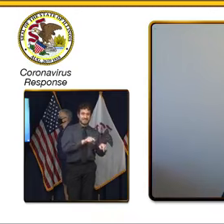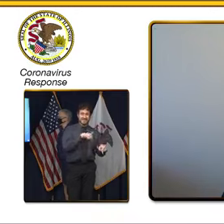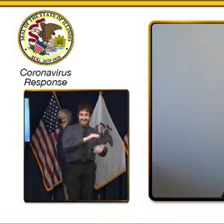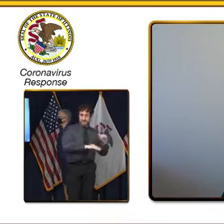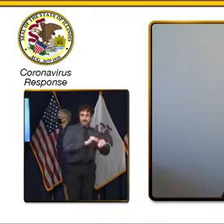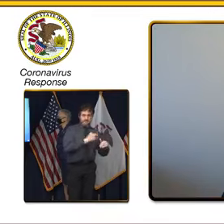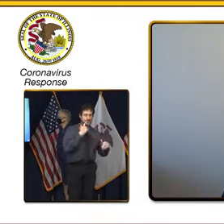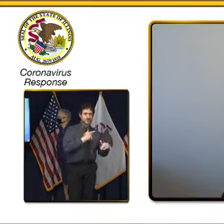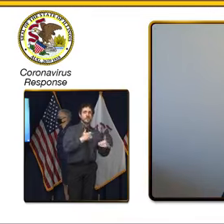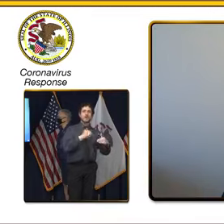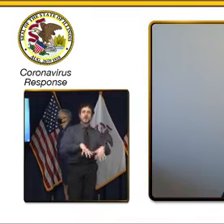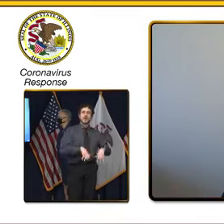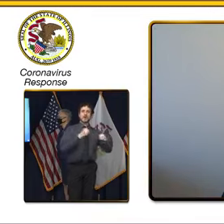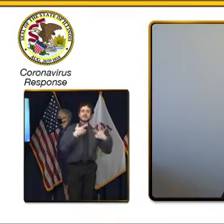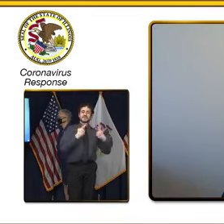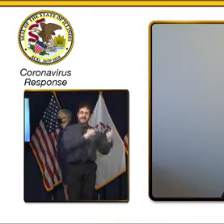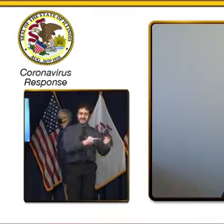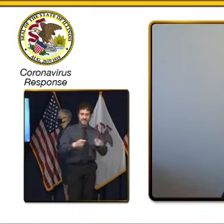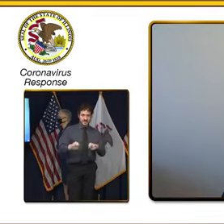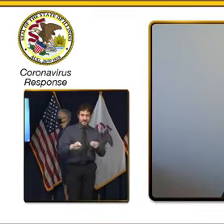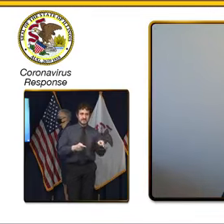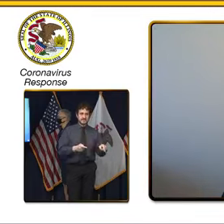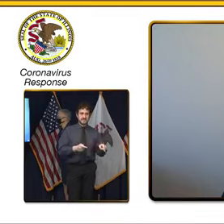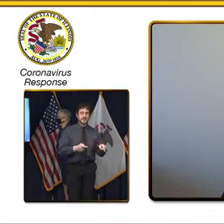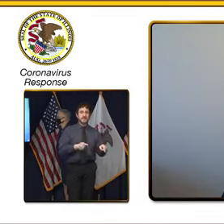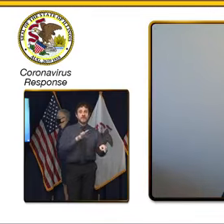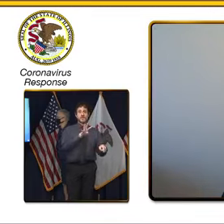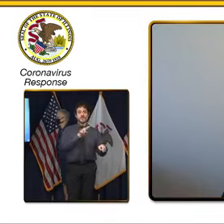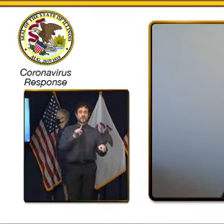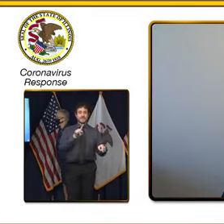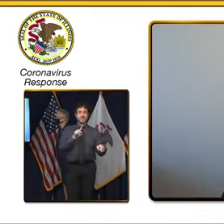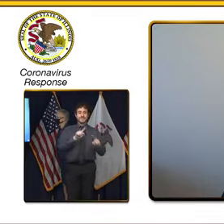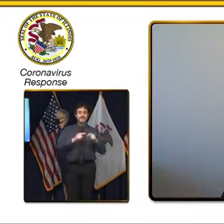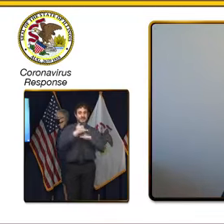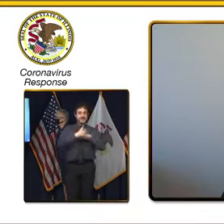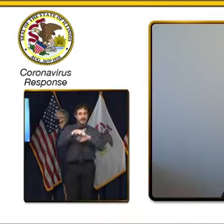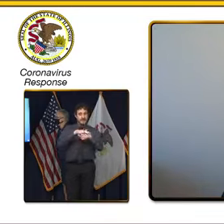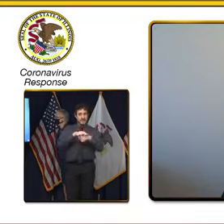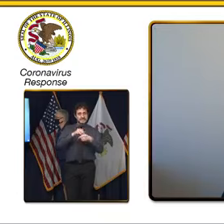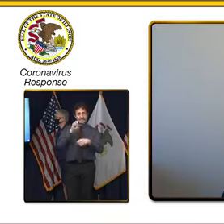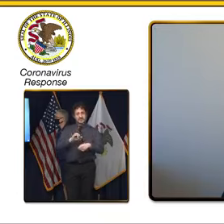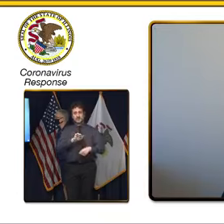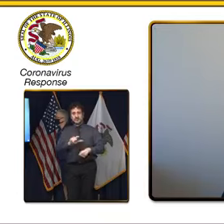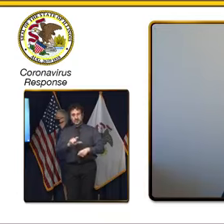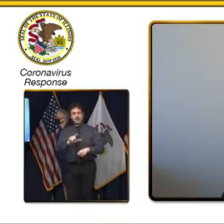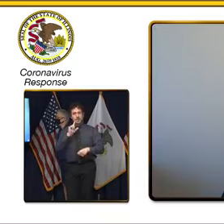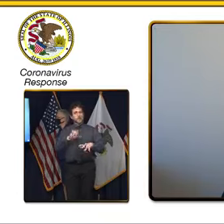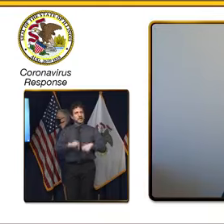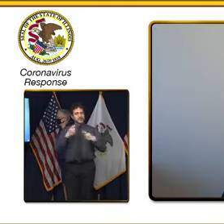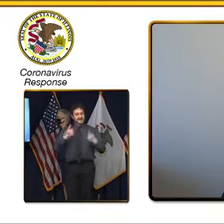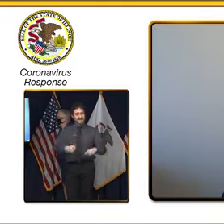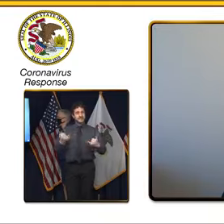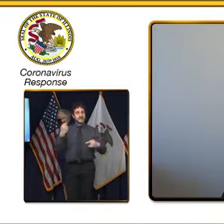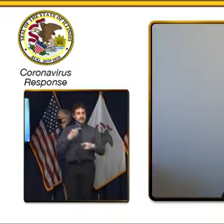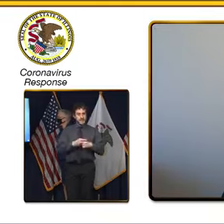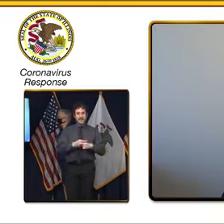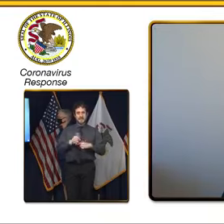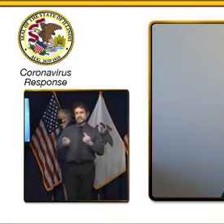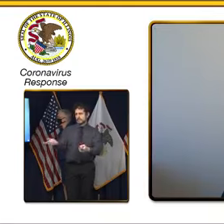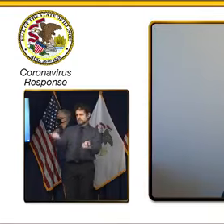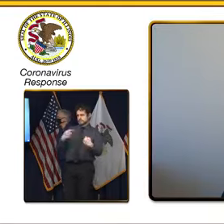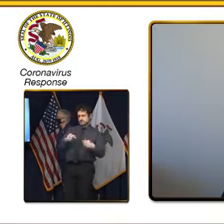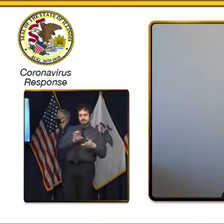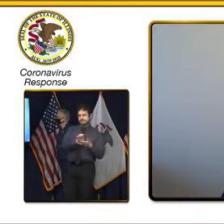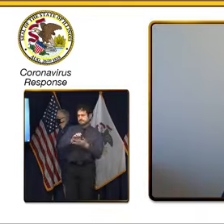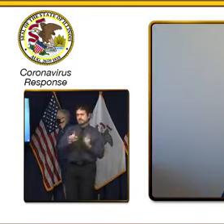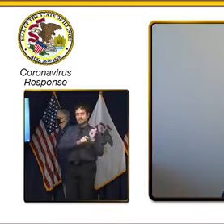events in each of the 41 counties in Southern Illinois, including one today. We're now building a second distribution center